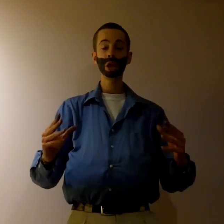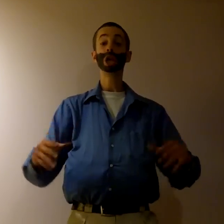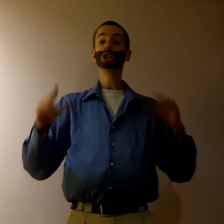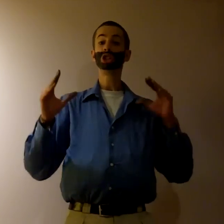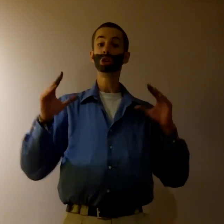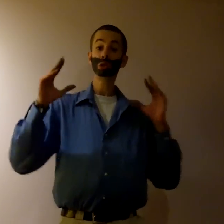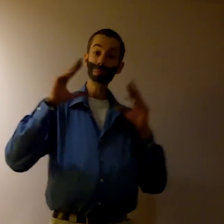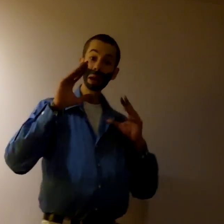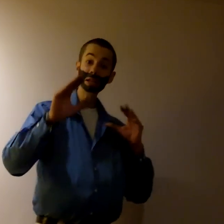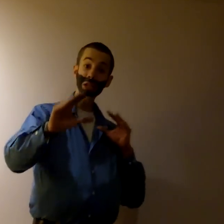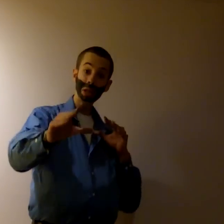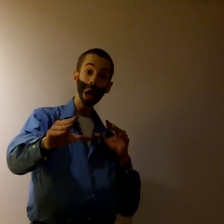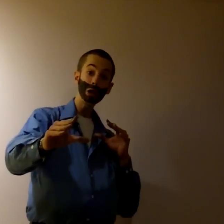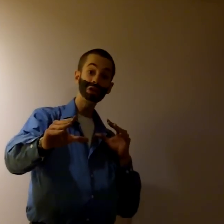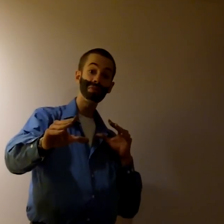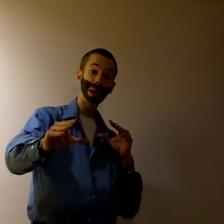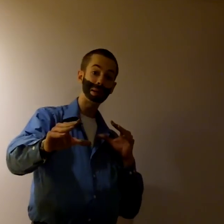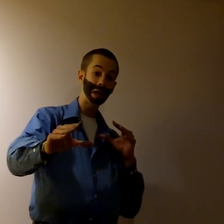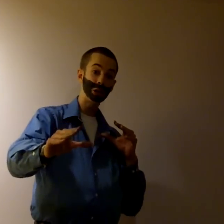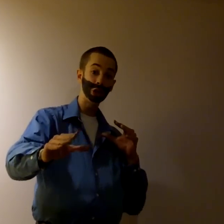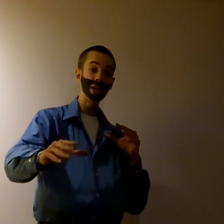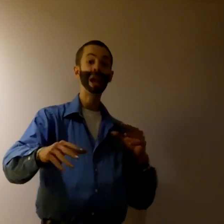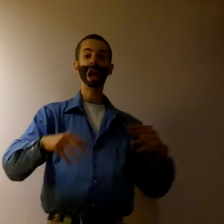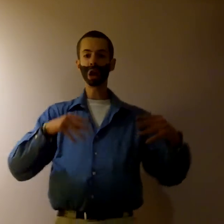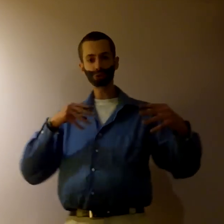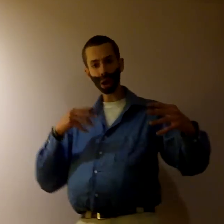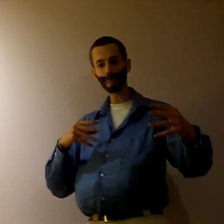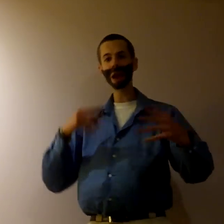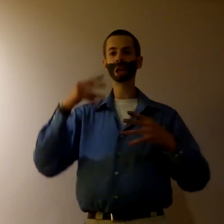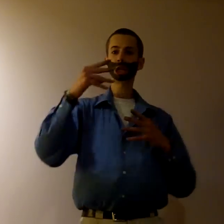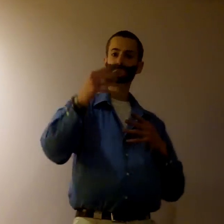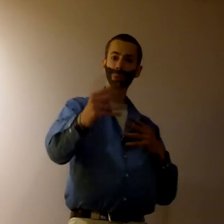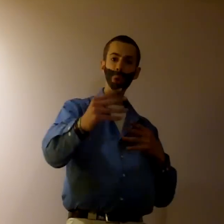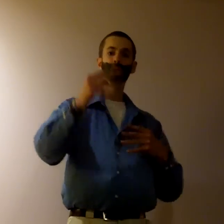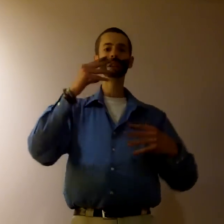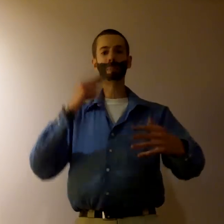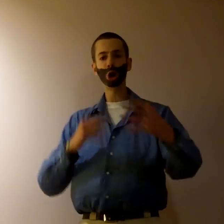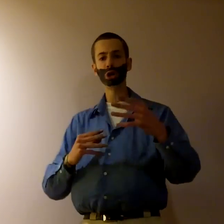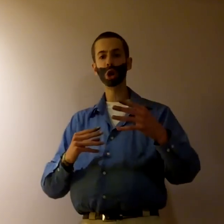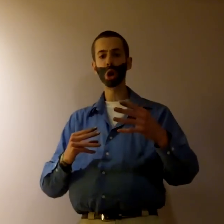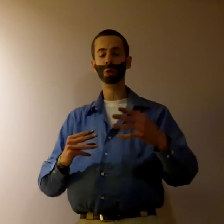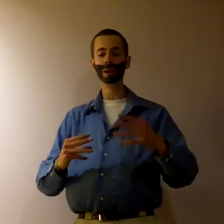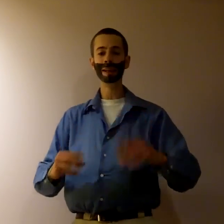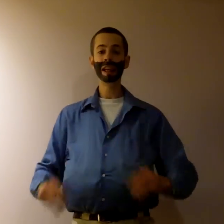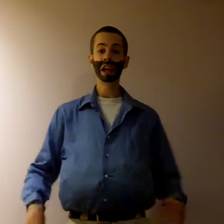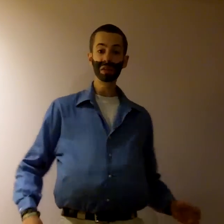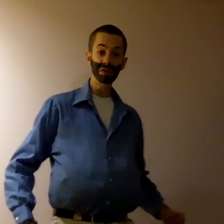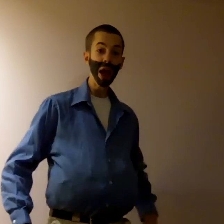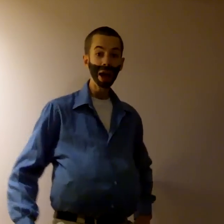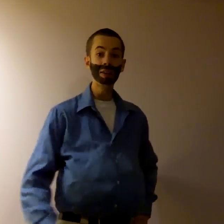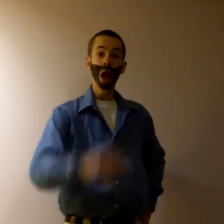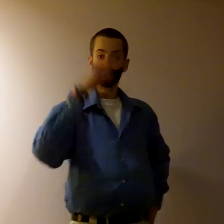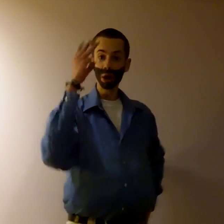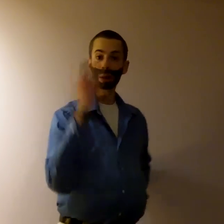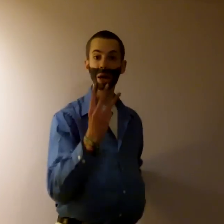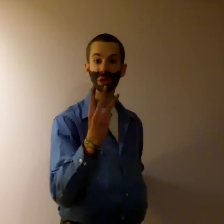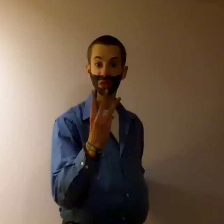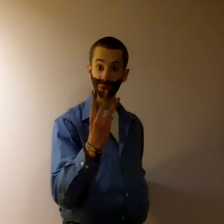See, there's many styles of meditation, and I recommend exploring them on your own. In fact, I recommend the